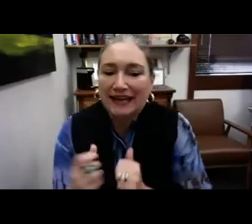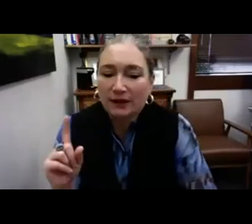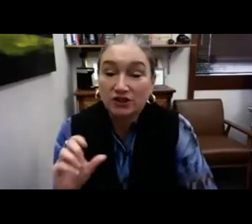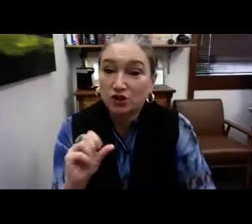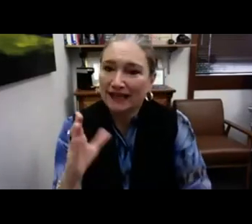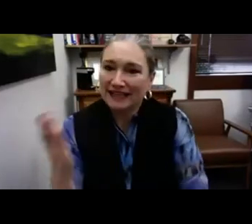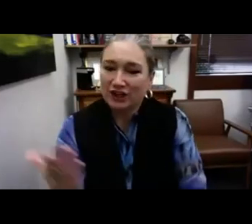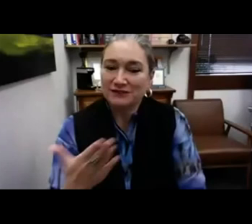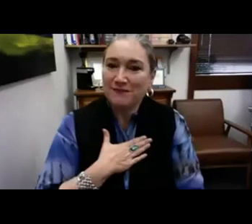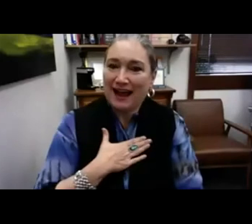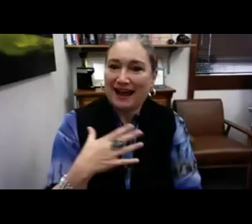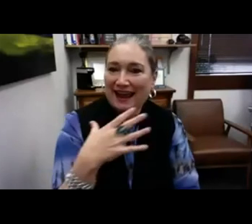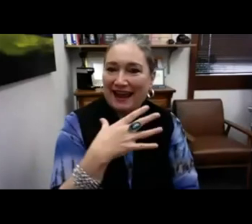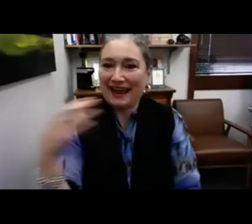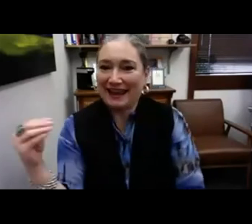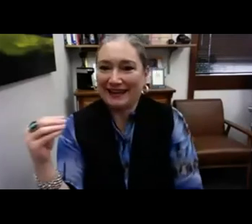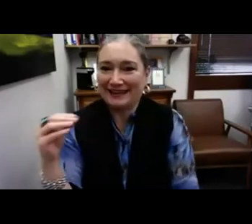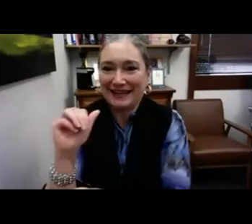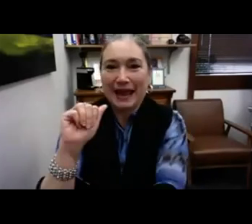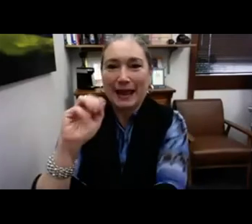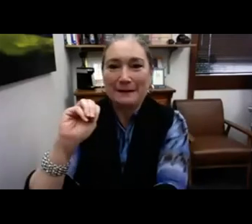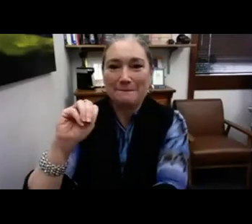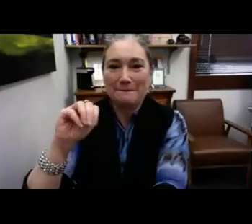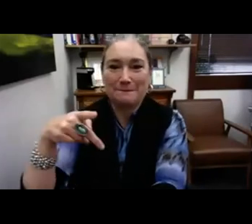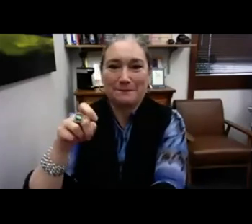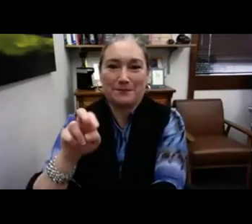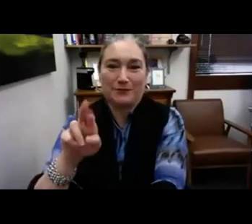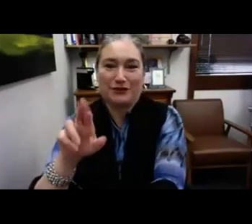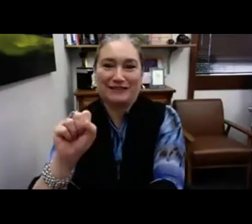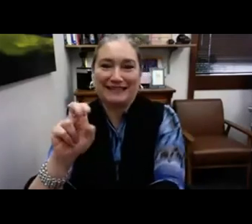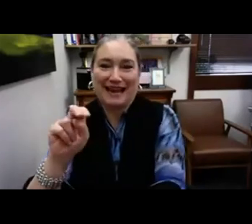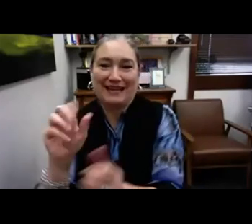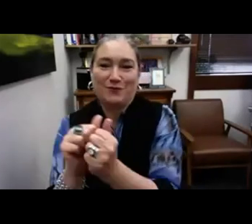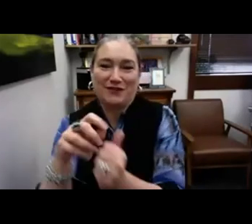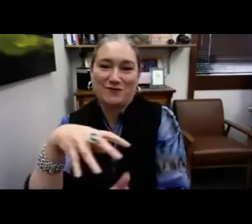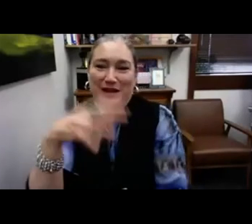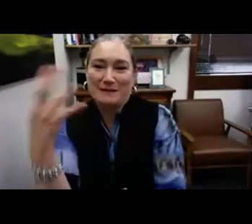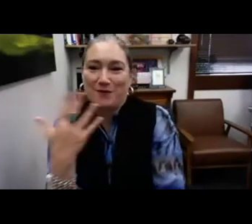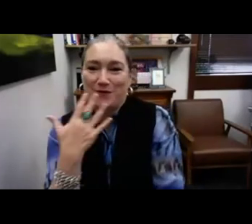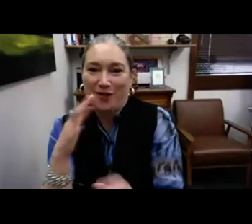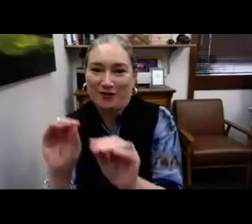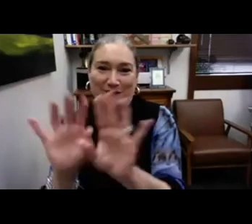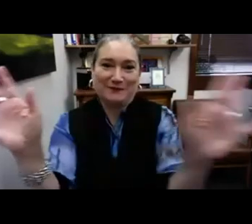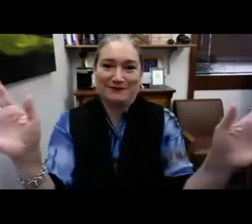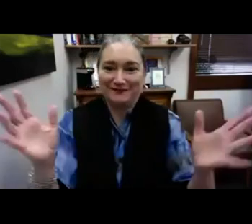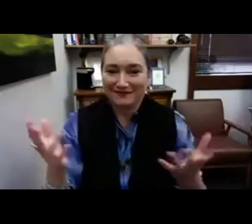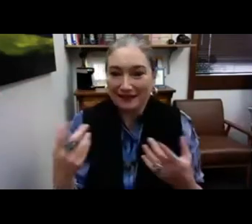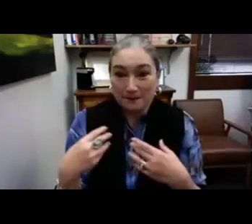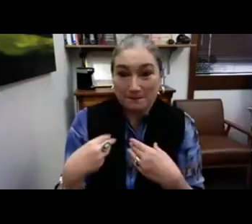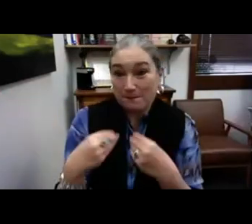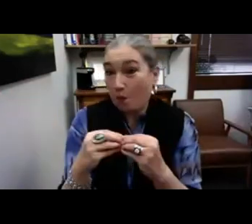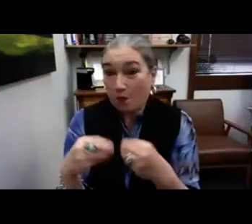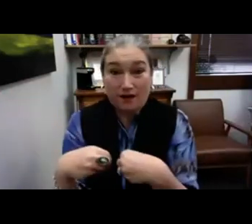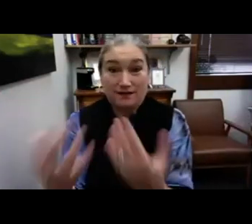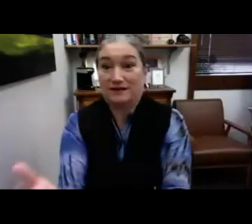hurts anyone to have more. So, so here's my and. So there's an ampersand in the picture in the